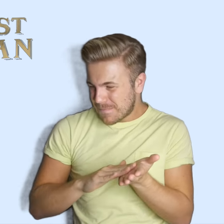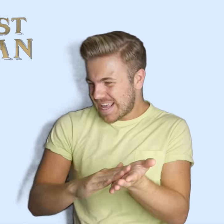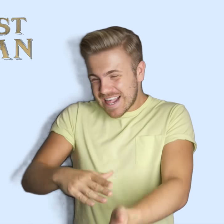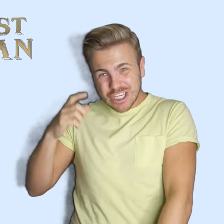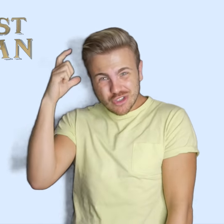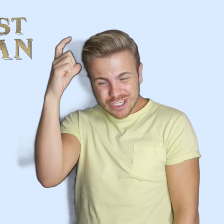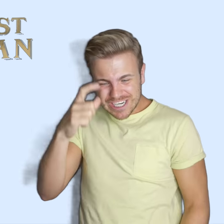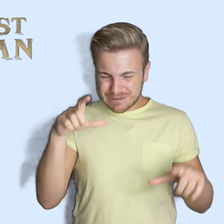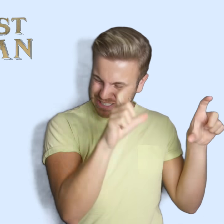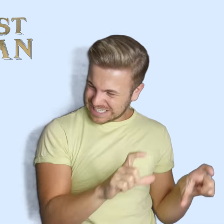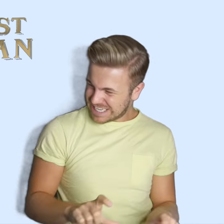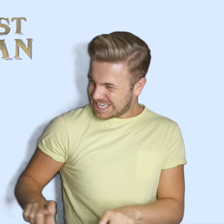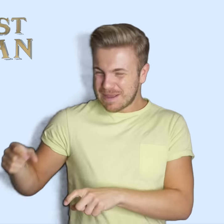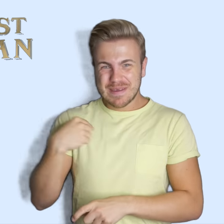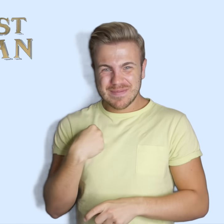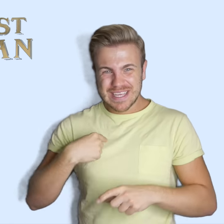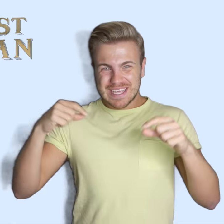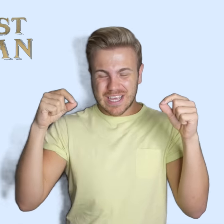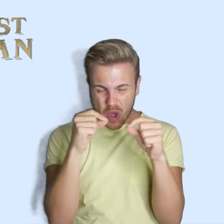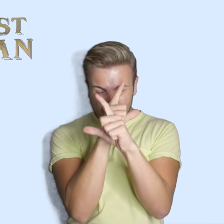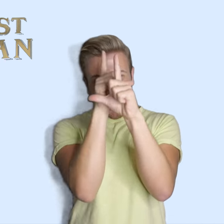million dreams are keeping me awake